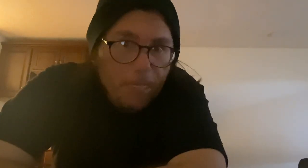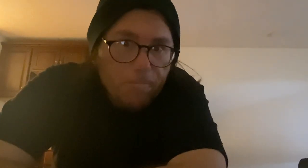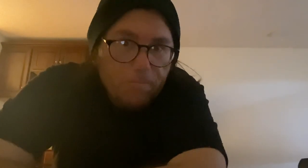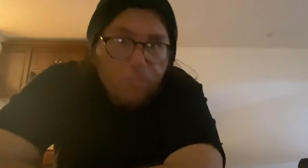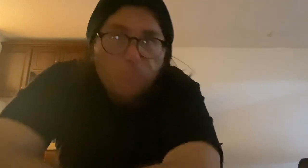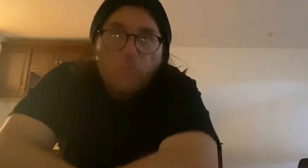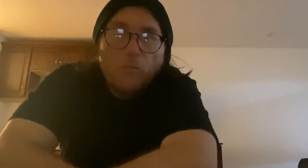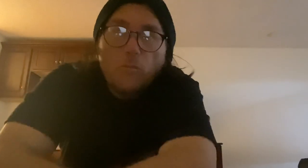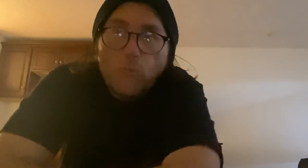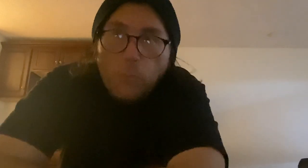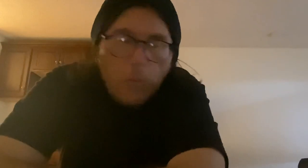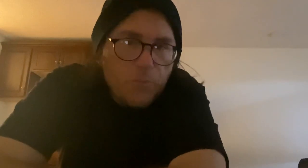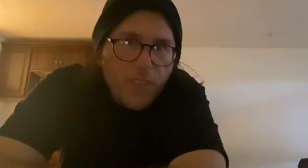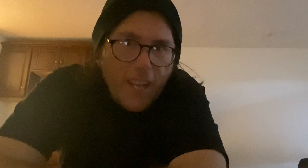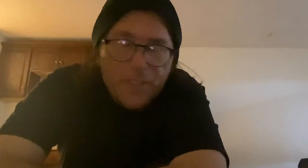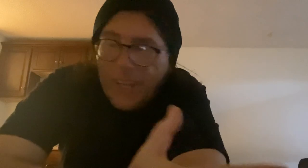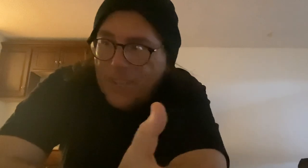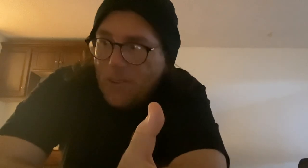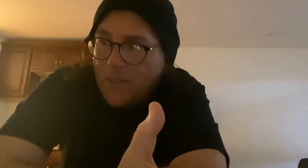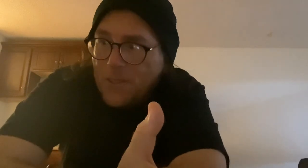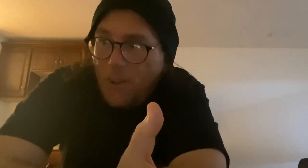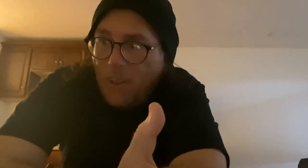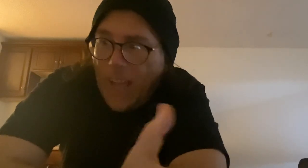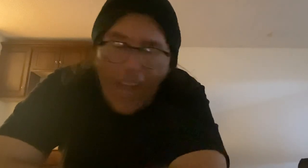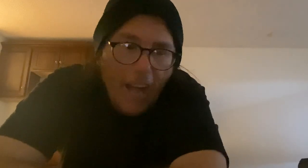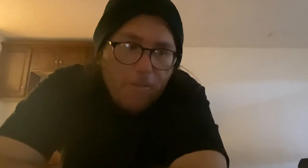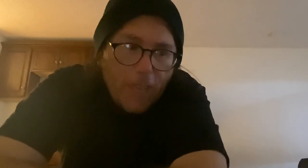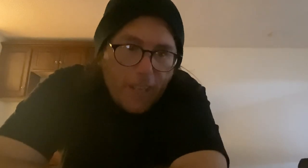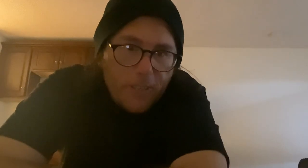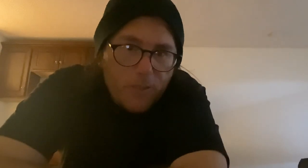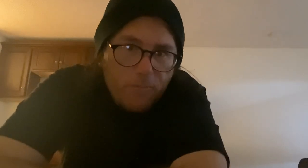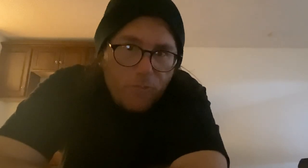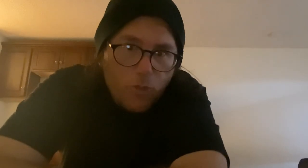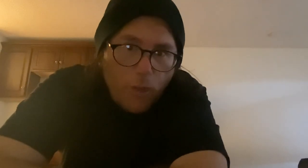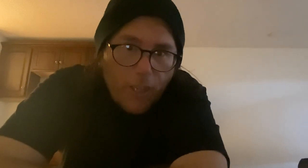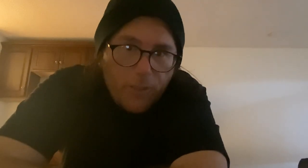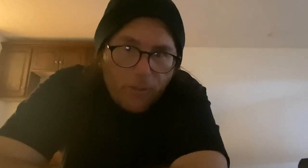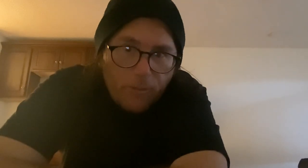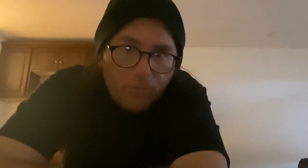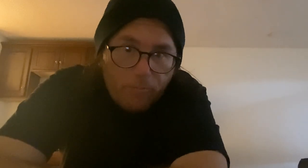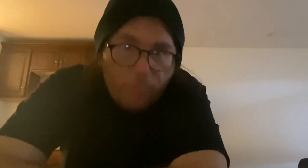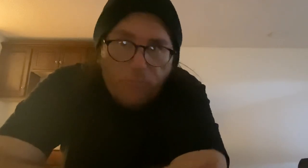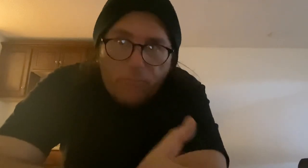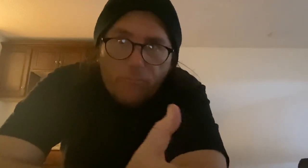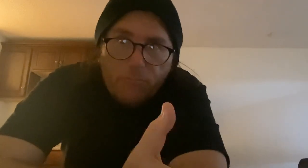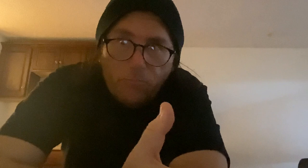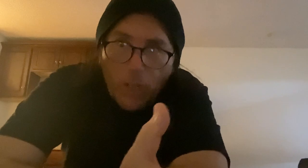Basically, the problems that us artists all have is trying to, well,